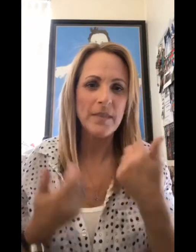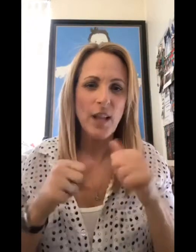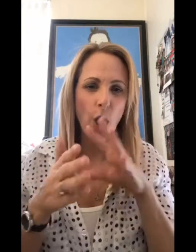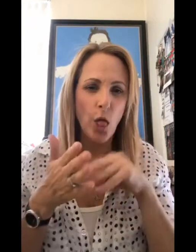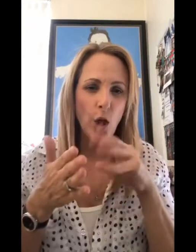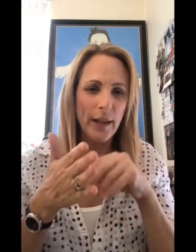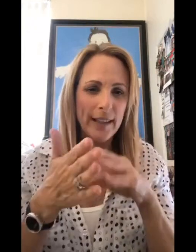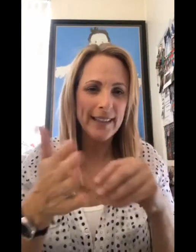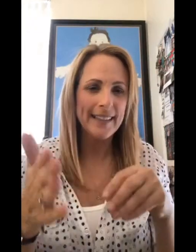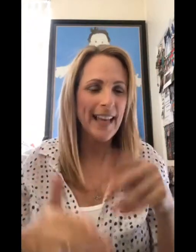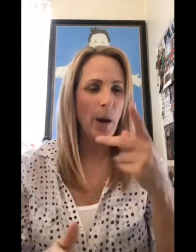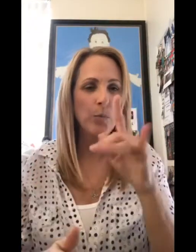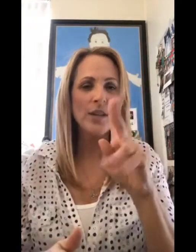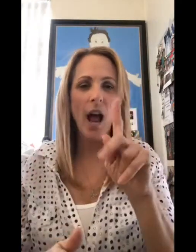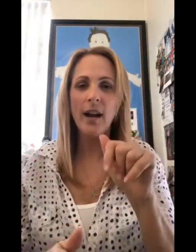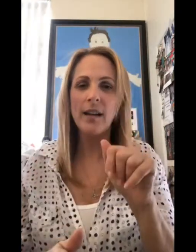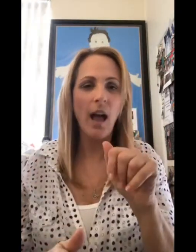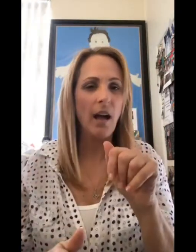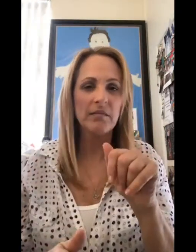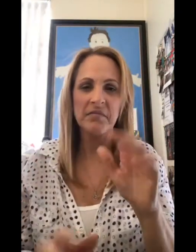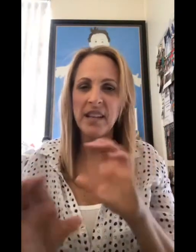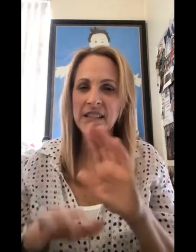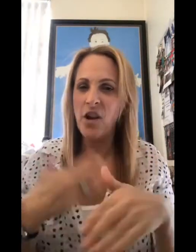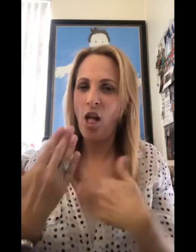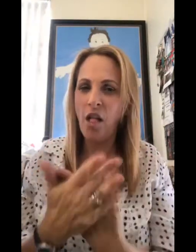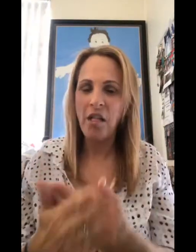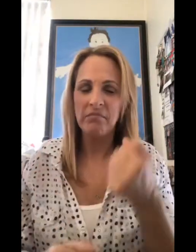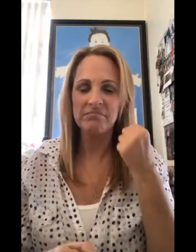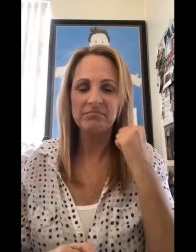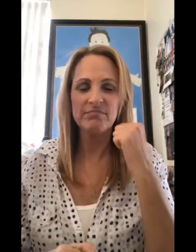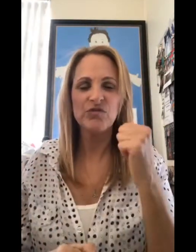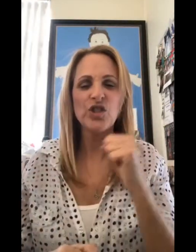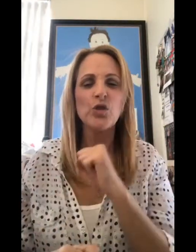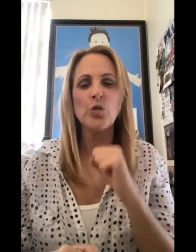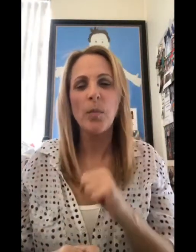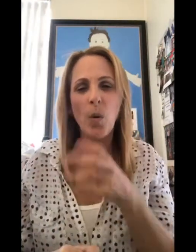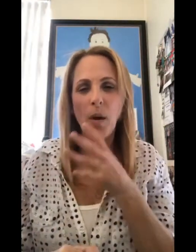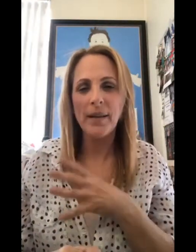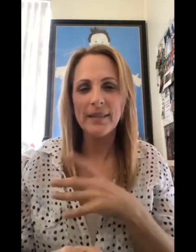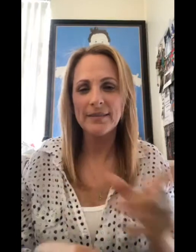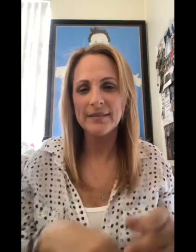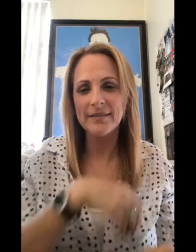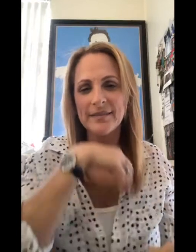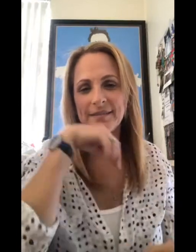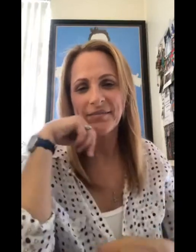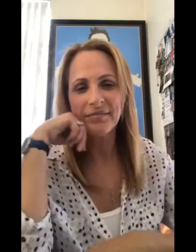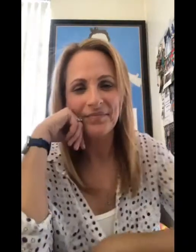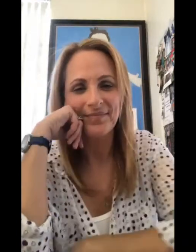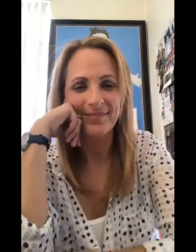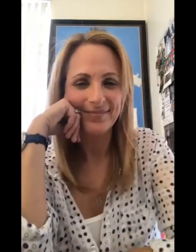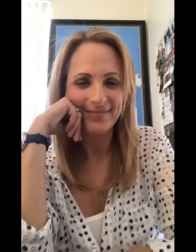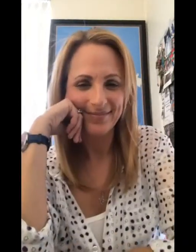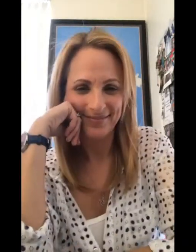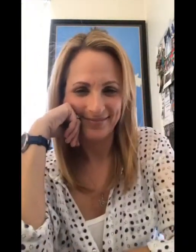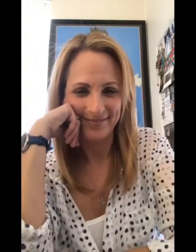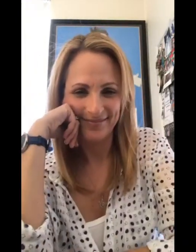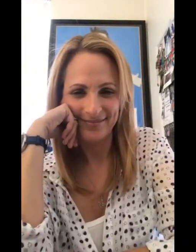So I'm still learning about stunt work. Priyanka does all of her own stunts. She's a superwoman. She really is.